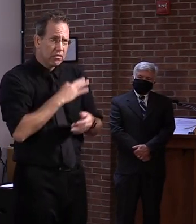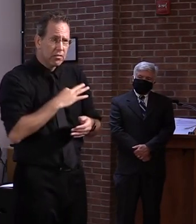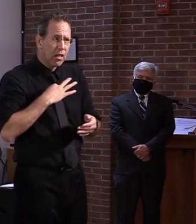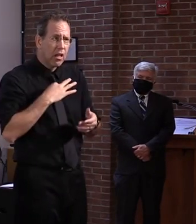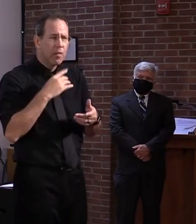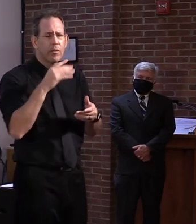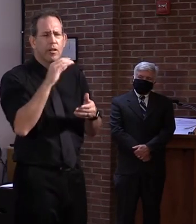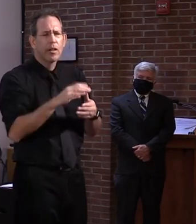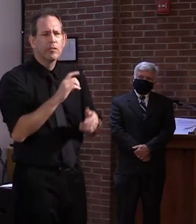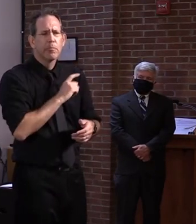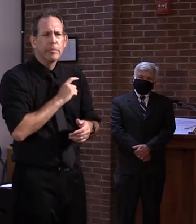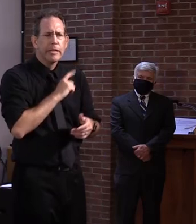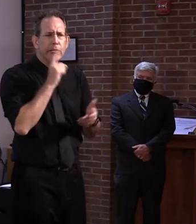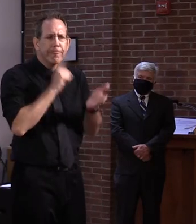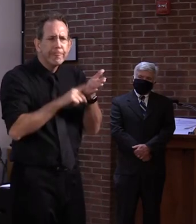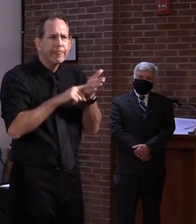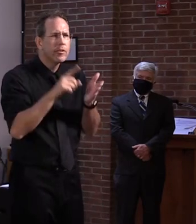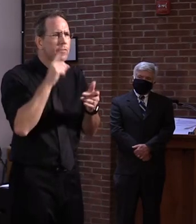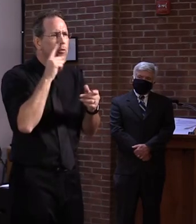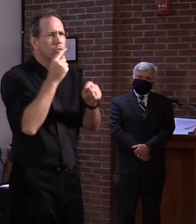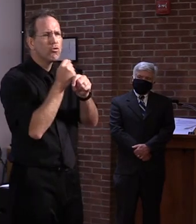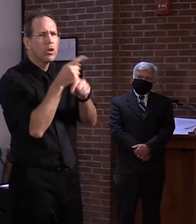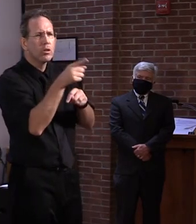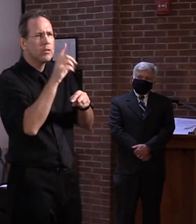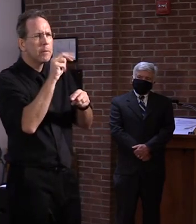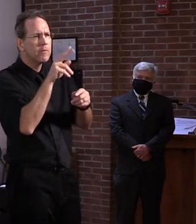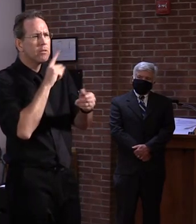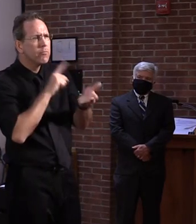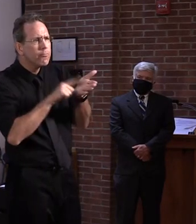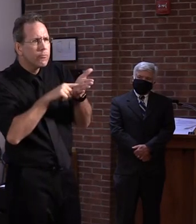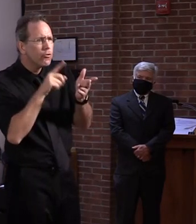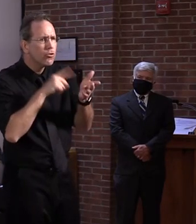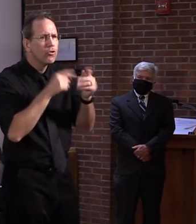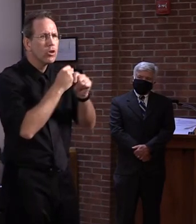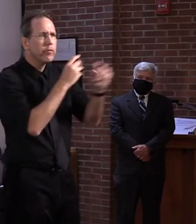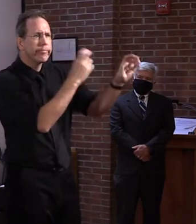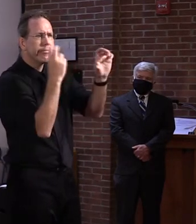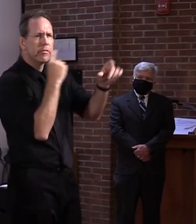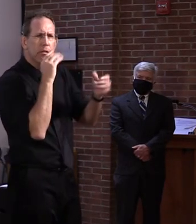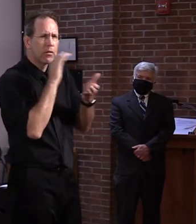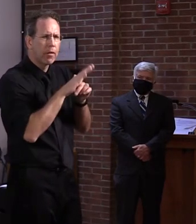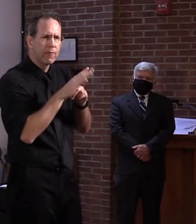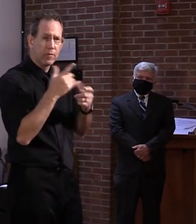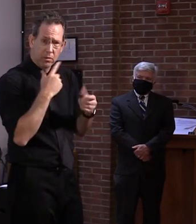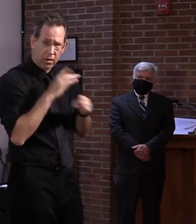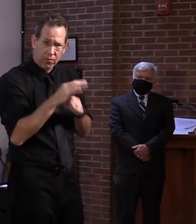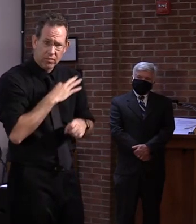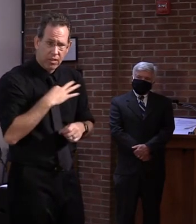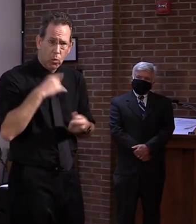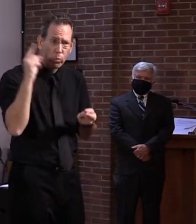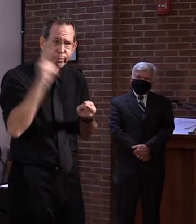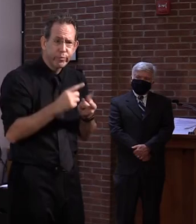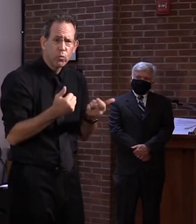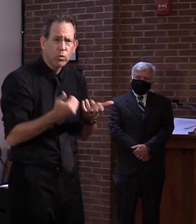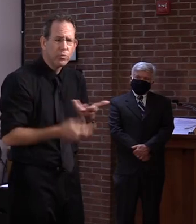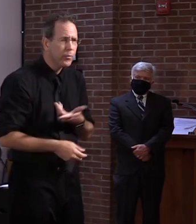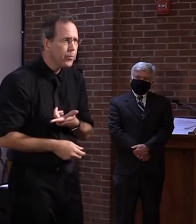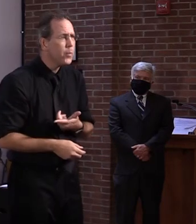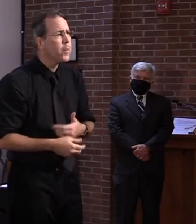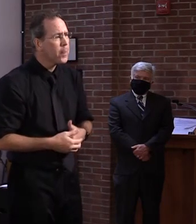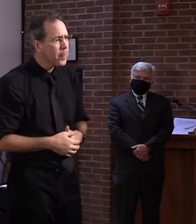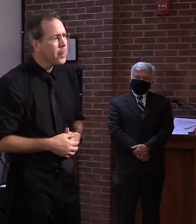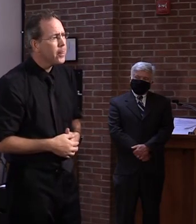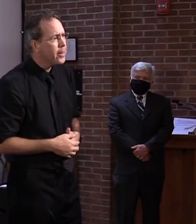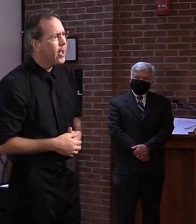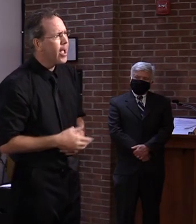for a comparison from what our staffing is today, um, to what the, the staffing was 10 years ago. I